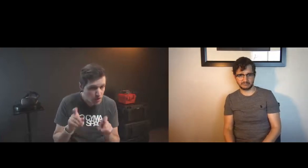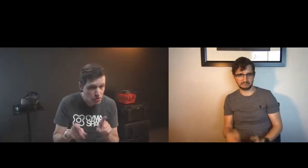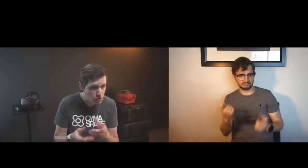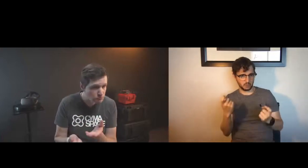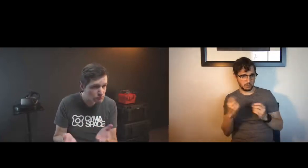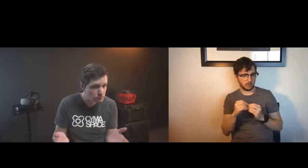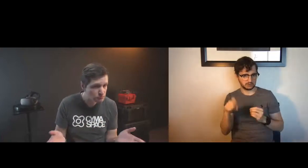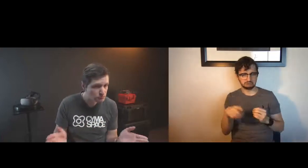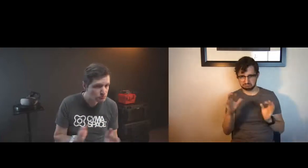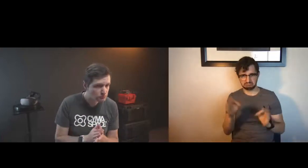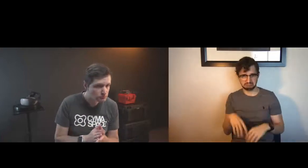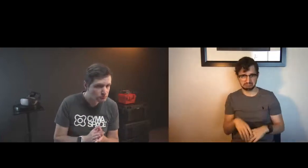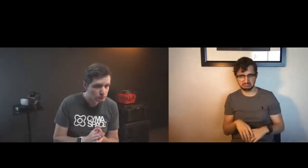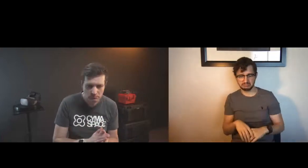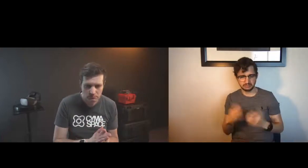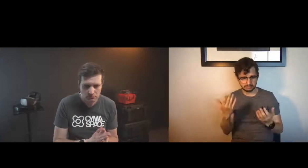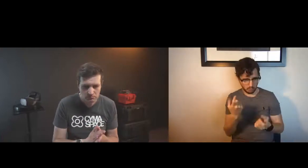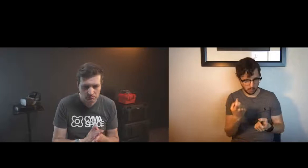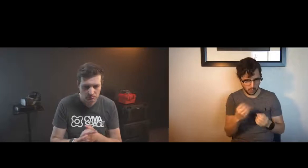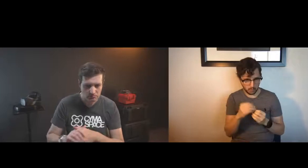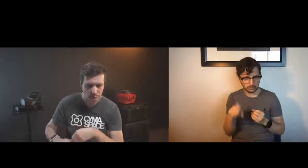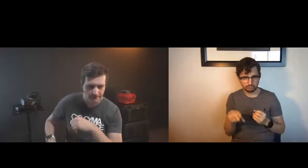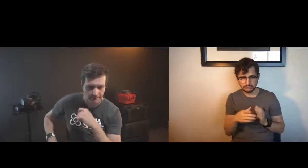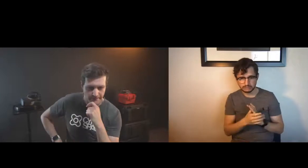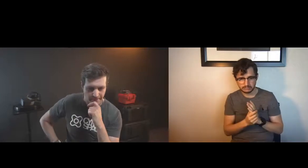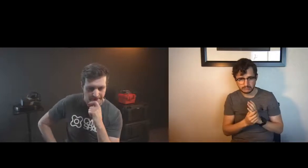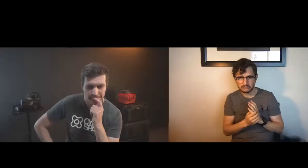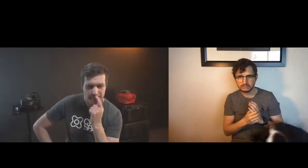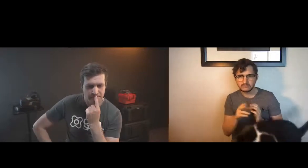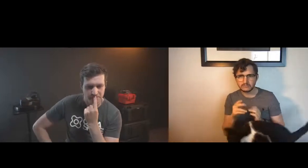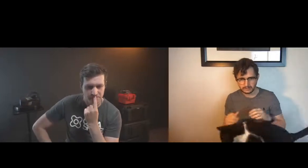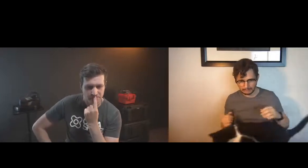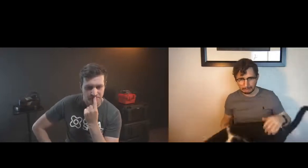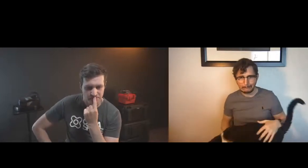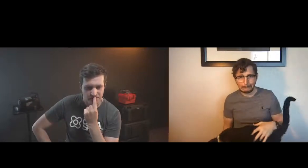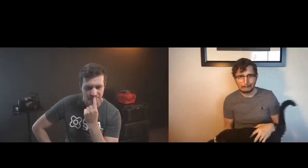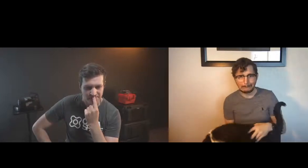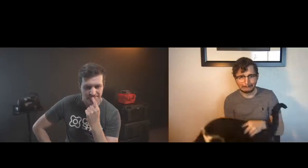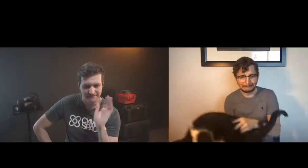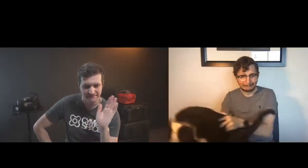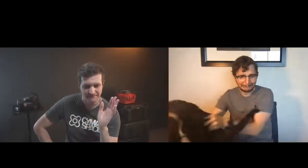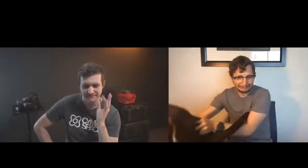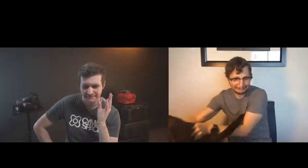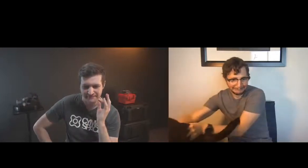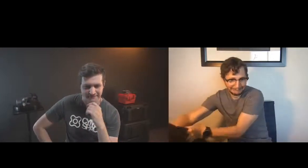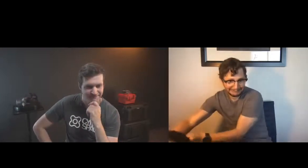yeah yeah think is it time for one more question yeah i think oh